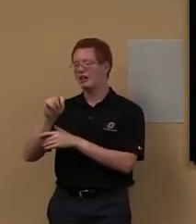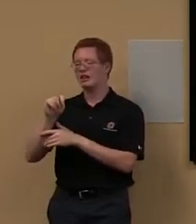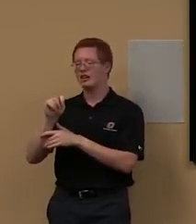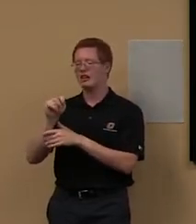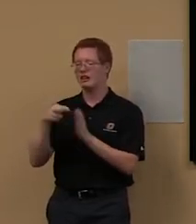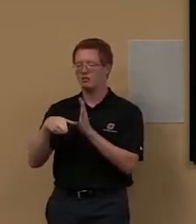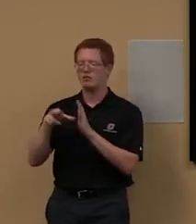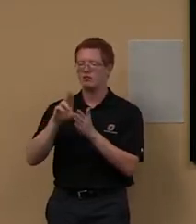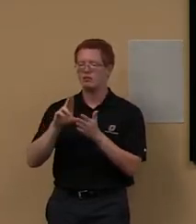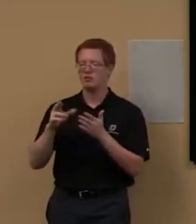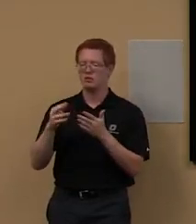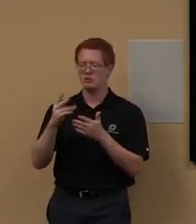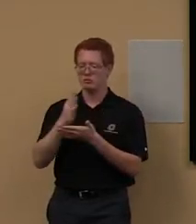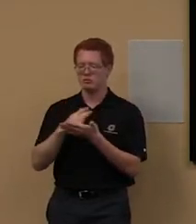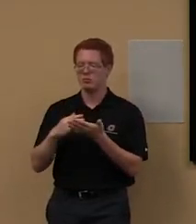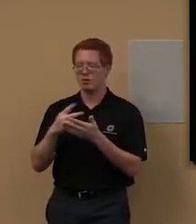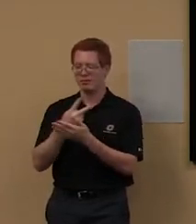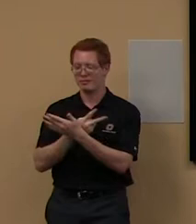help you whenever you need help.